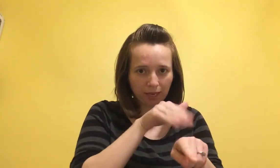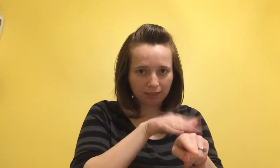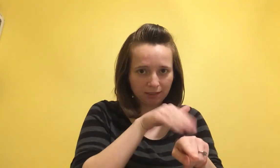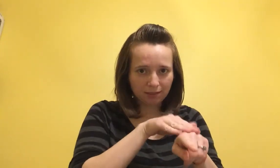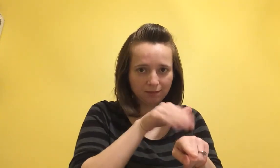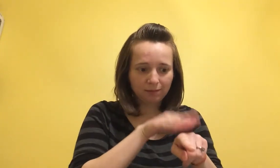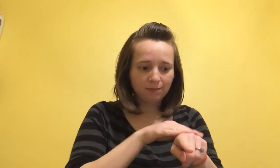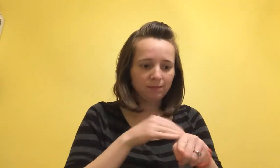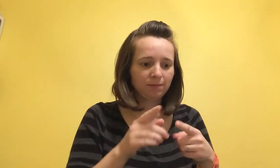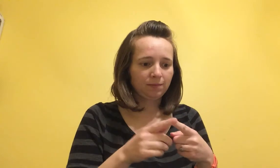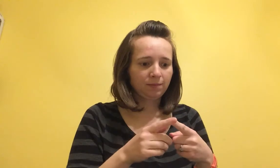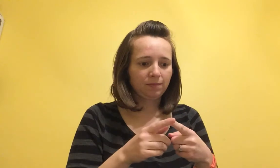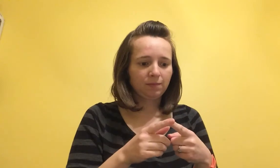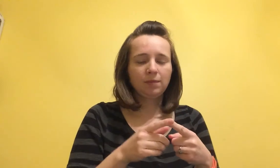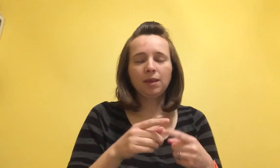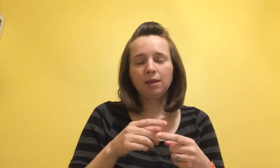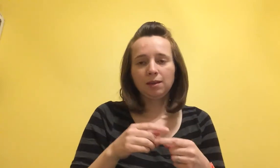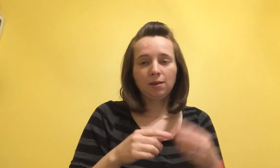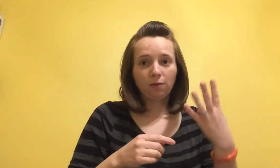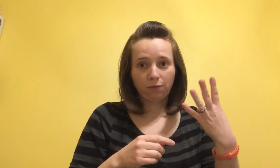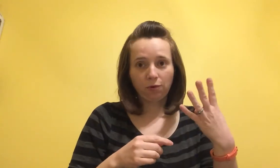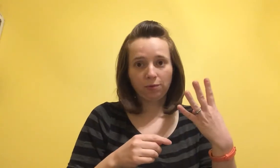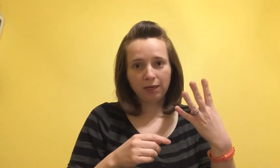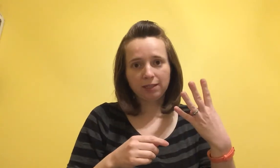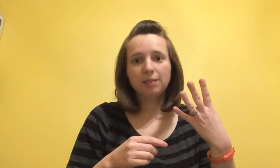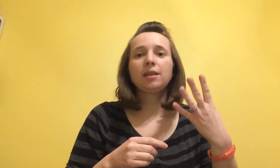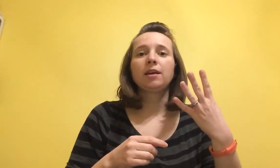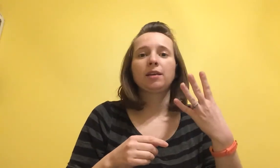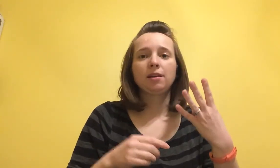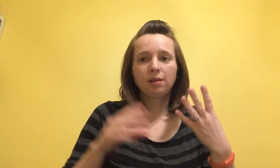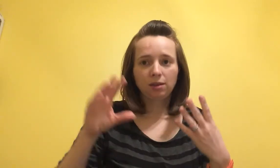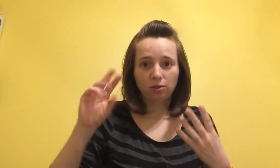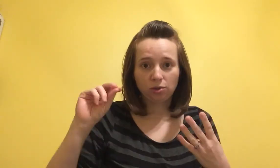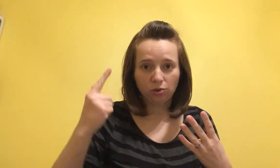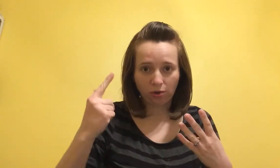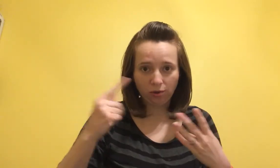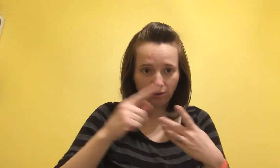Pets. Four ways to sign dog.